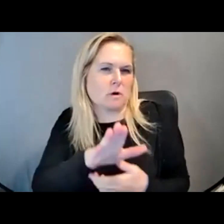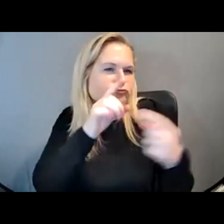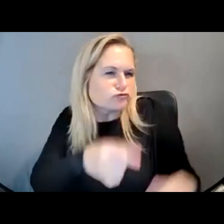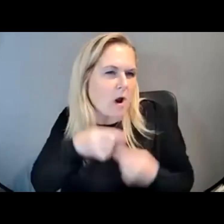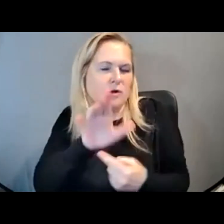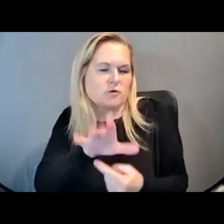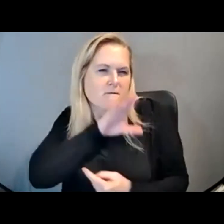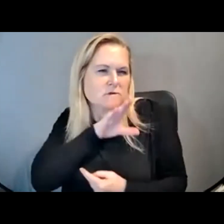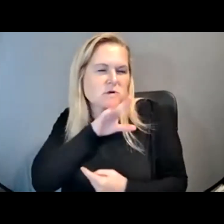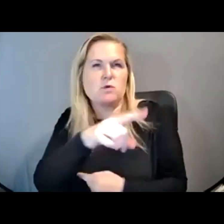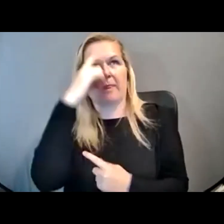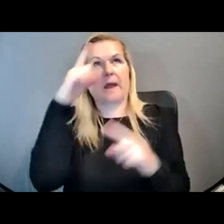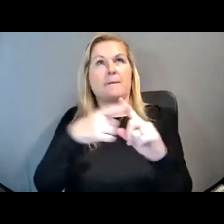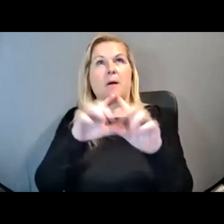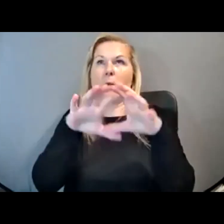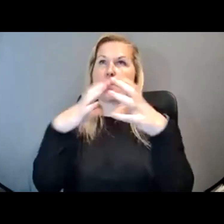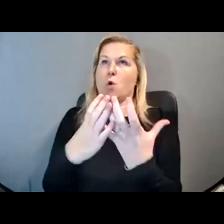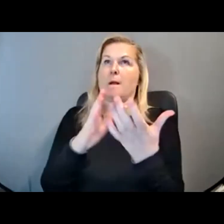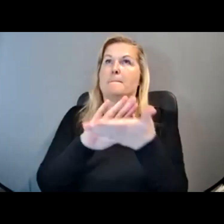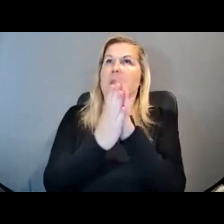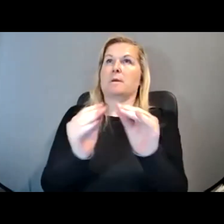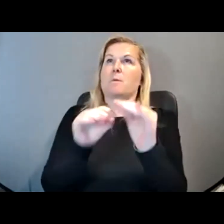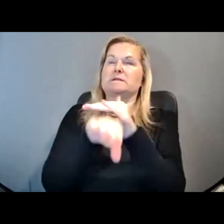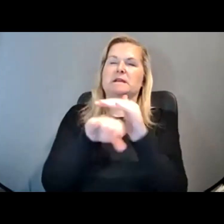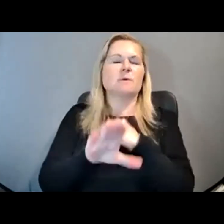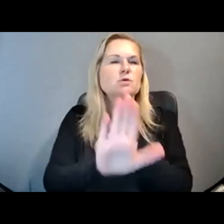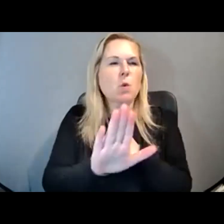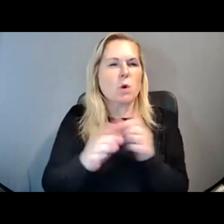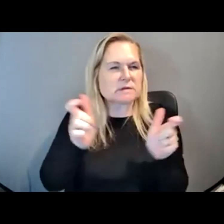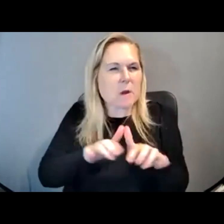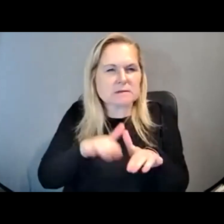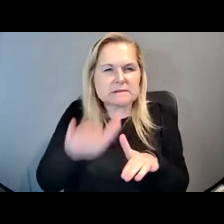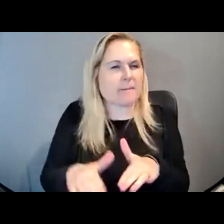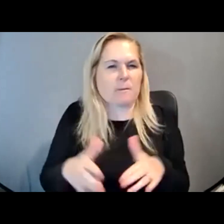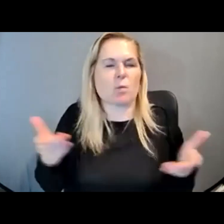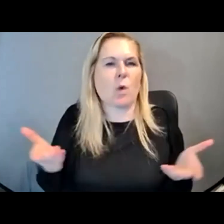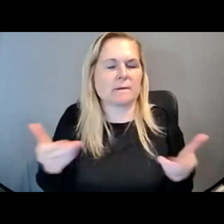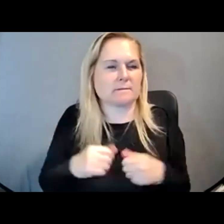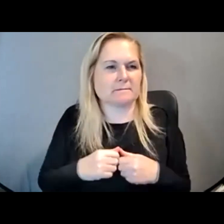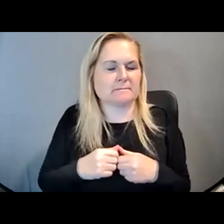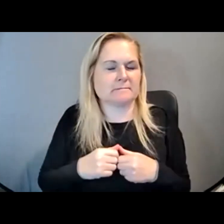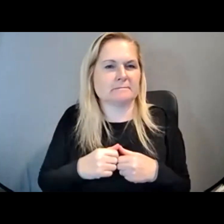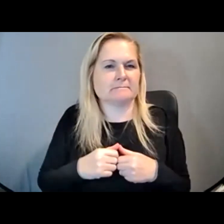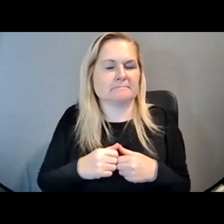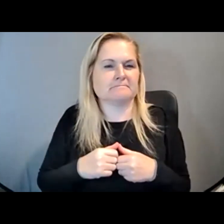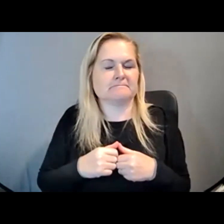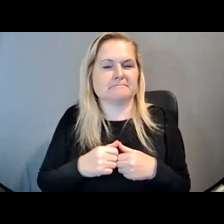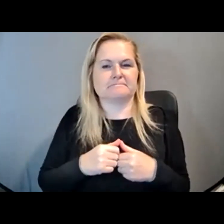and how you want to make the world accessible. What is that small step that you can take to move towards it?